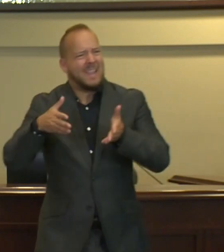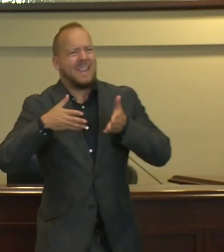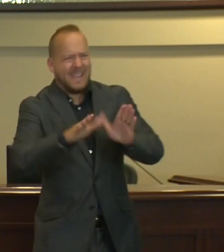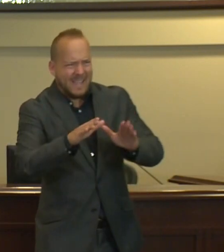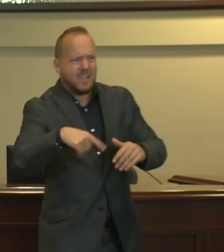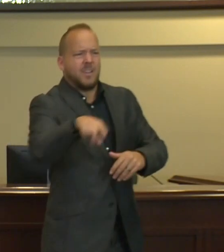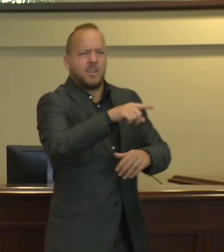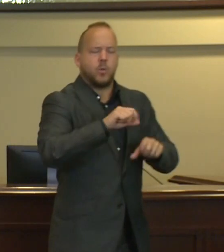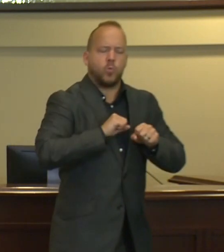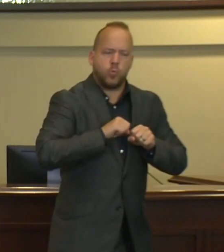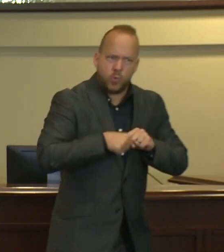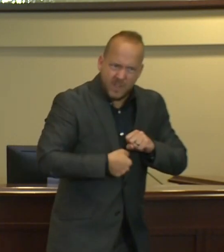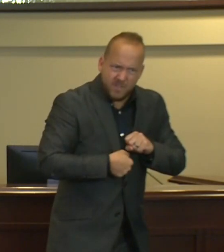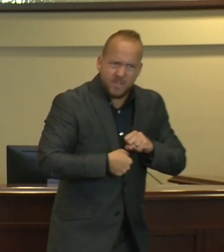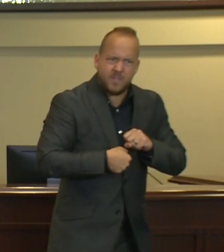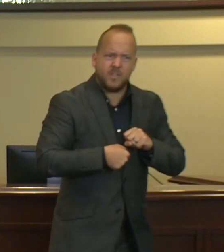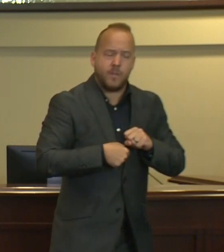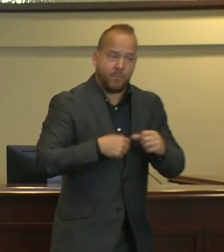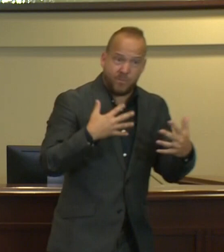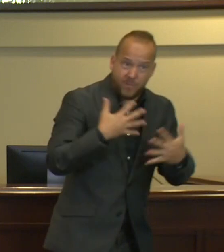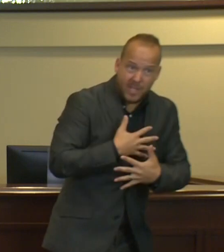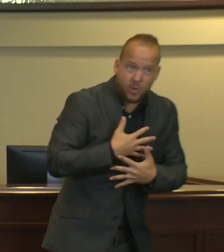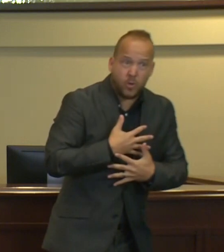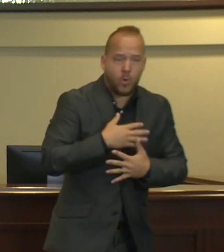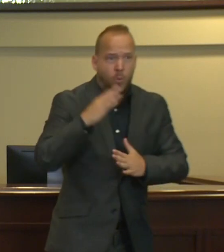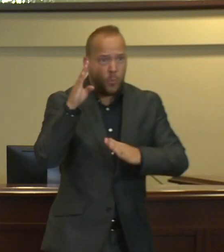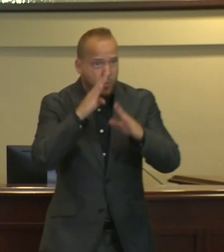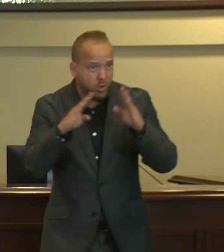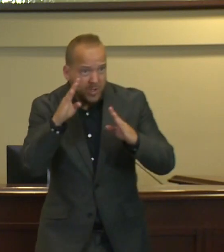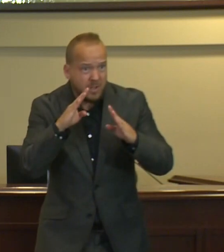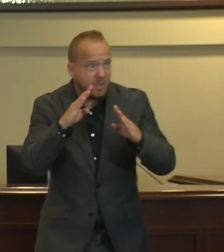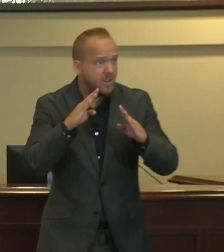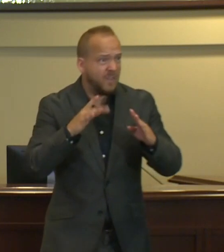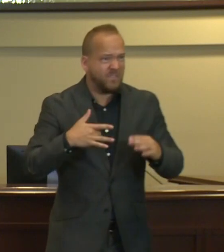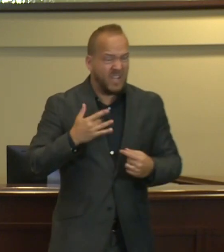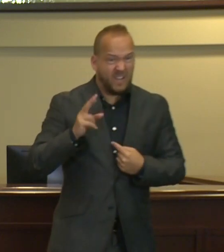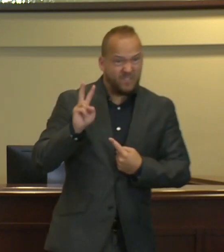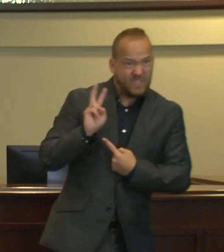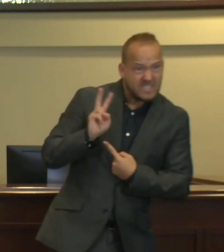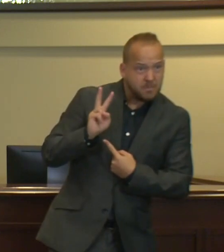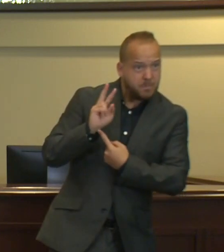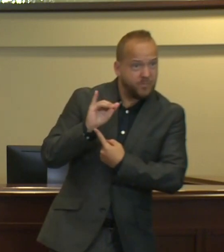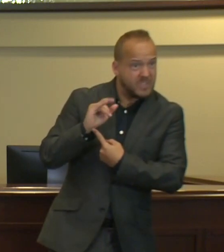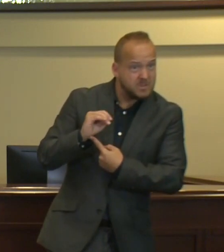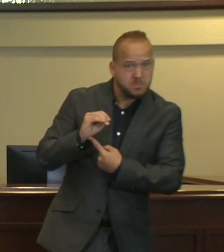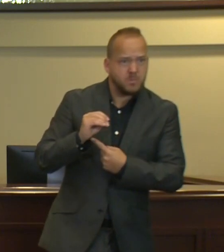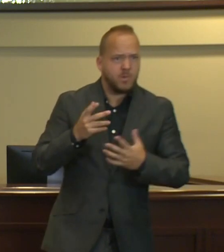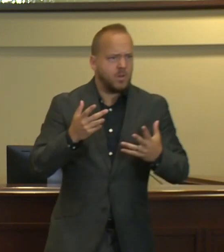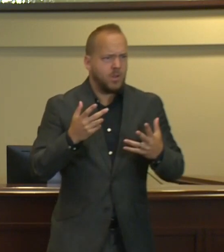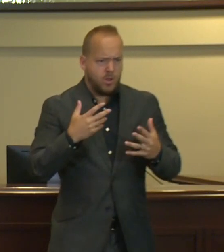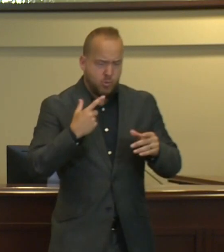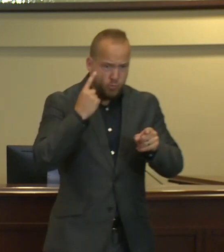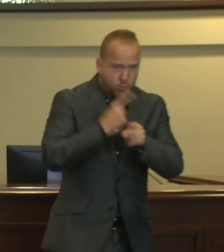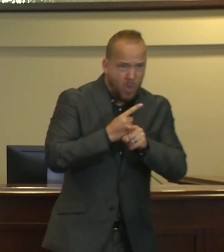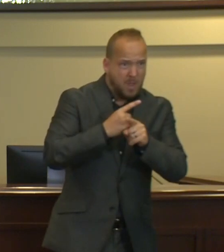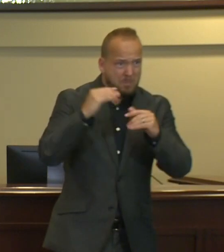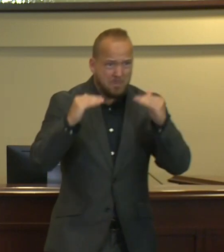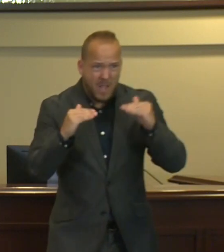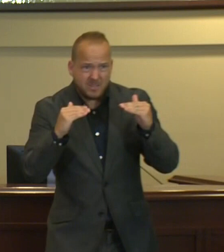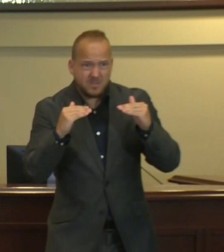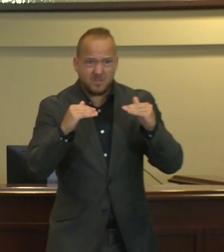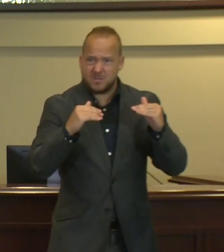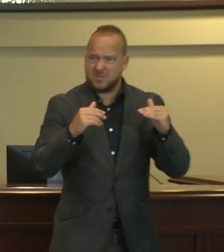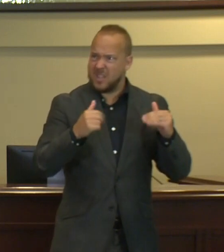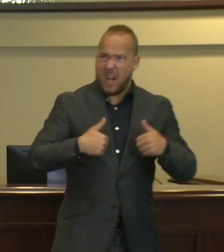frustration, fear, and victimization that accompanies watching the treacherous balance of life and death play out across our news and media